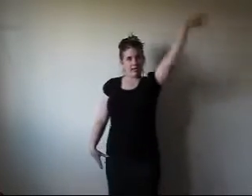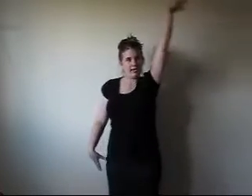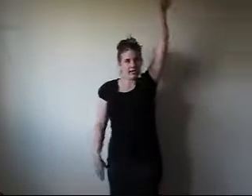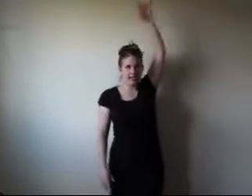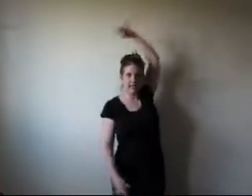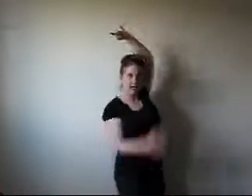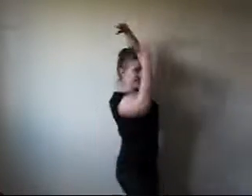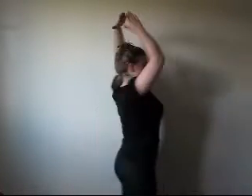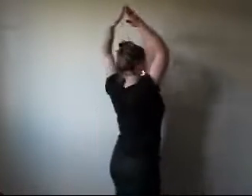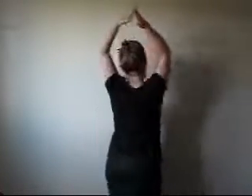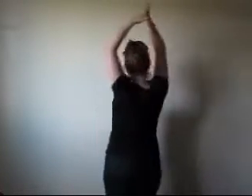thinking. I don't know.